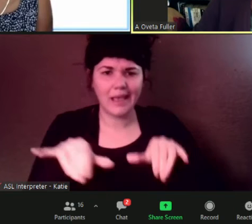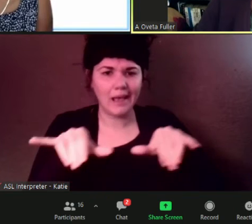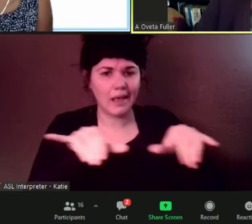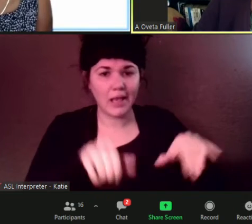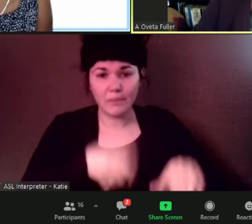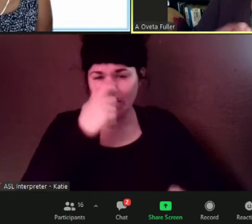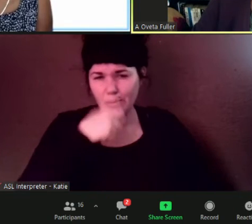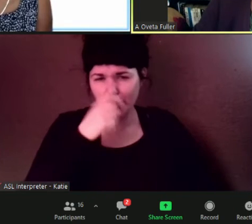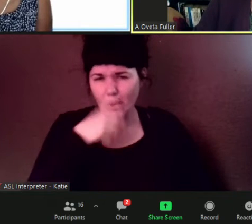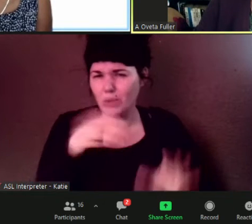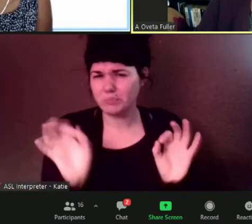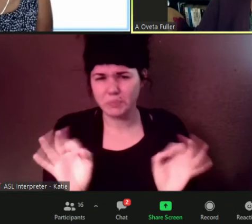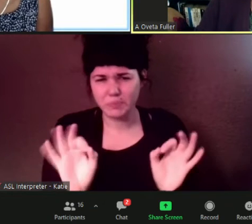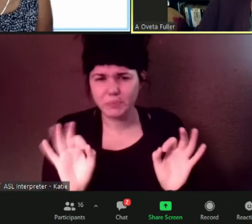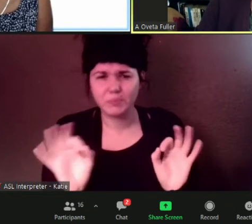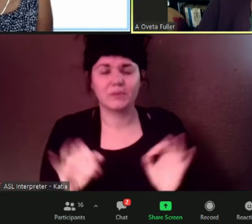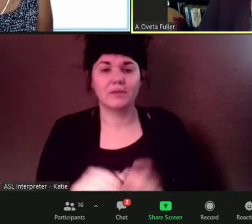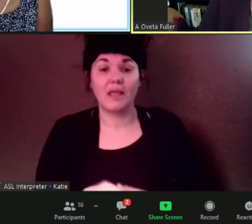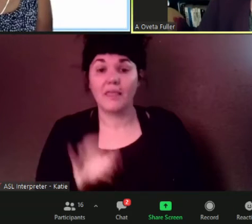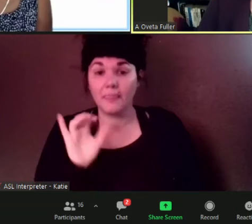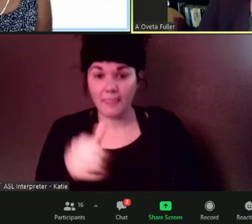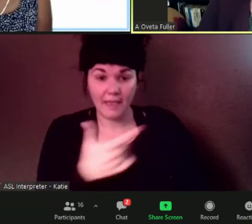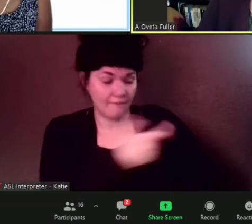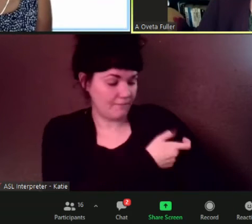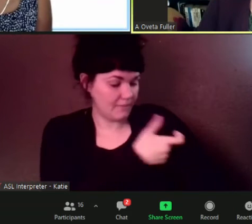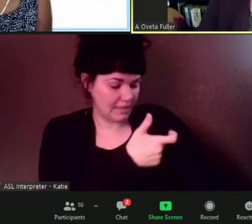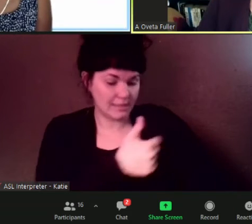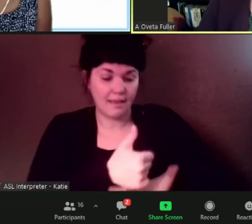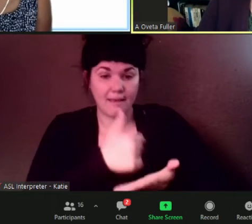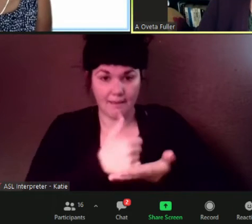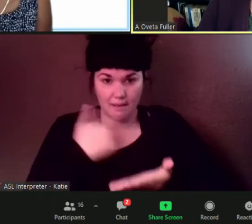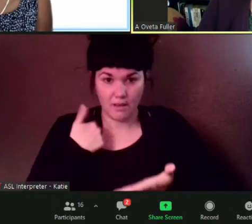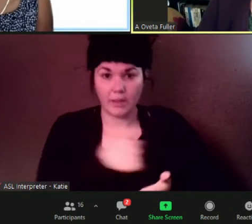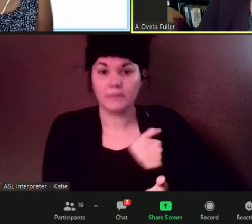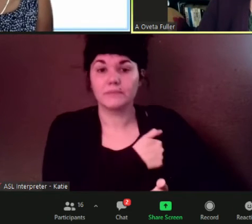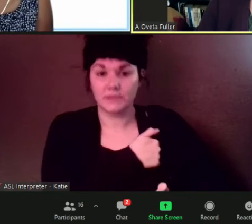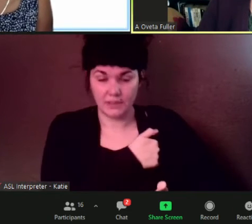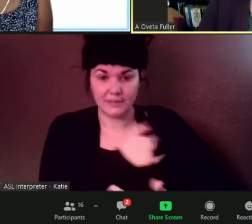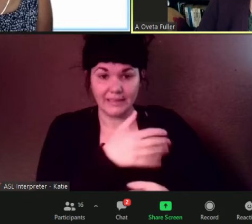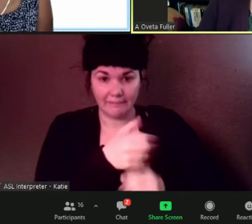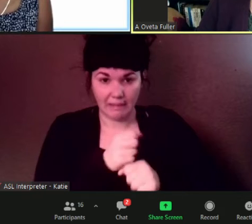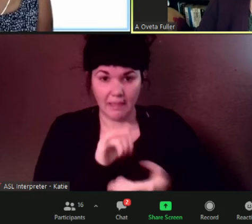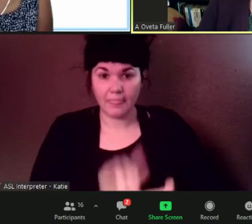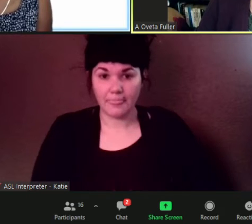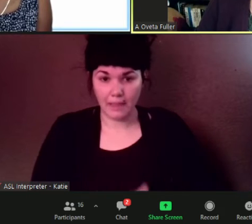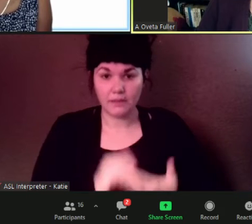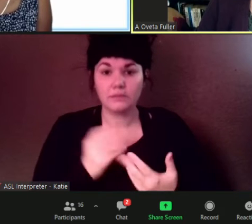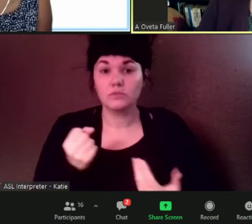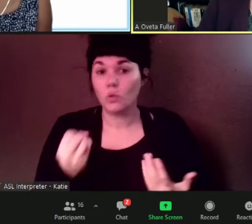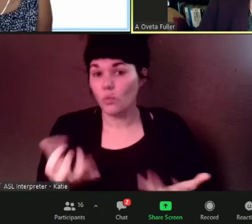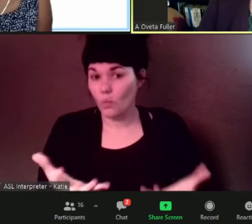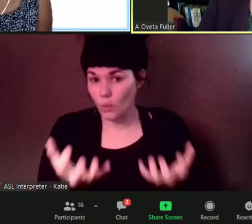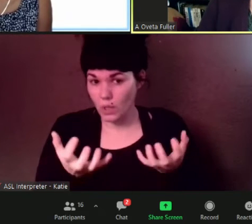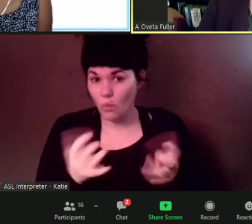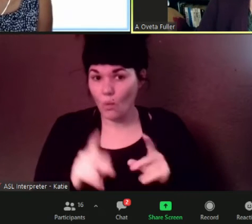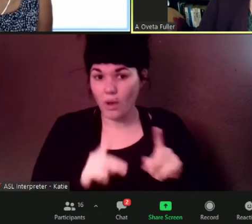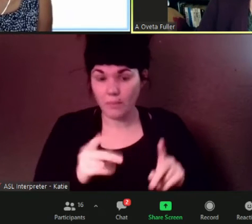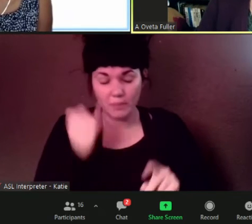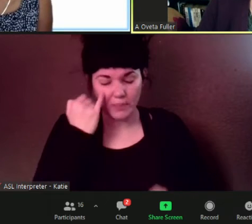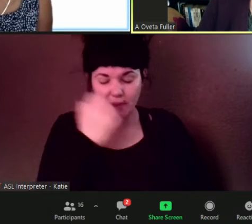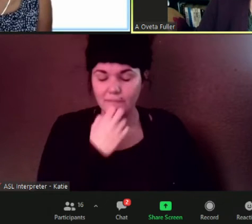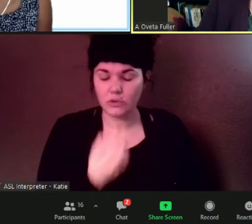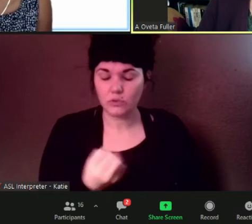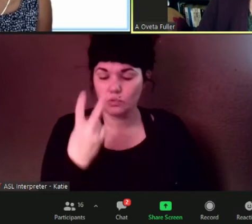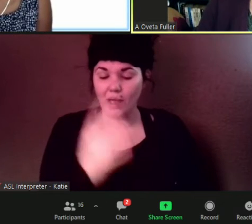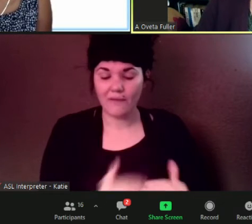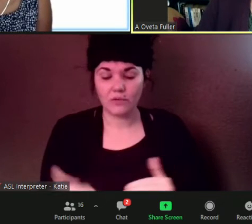for us our task is to get as many people as possible vaccinated who are eligible now 12 and older um